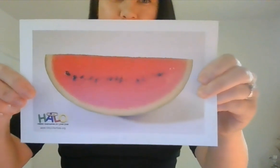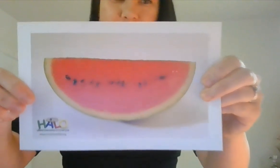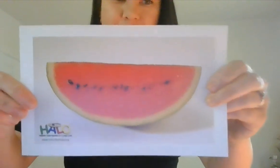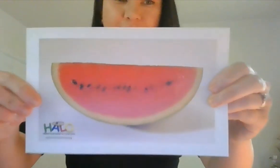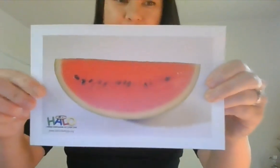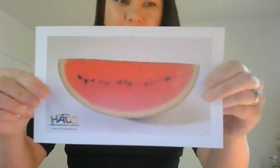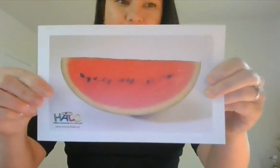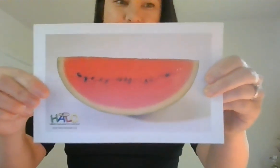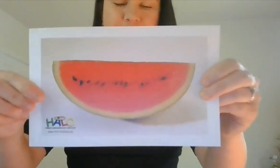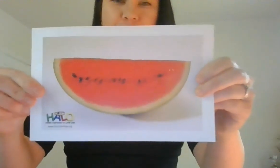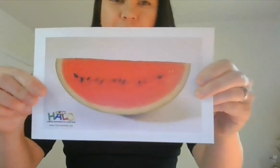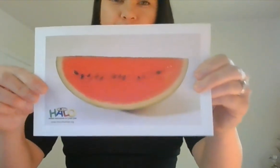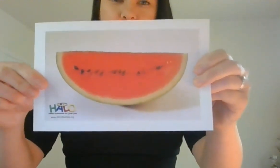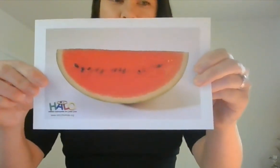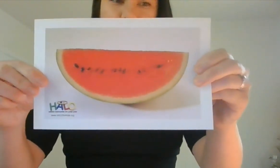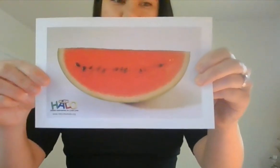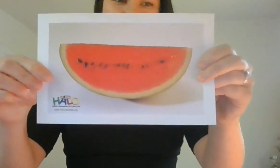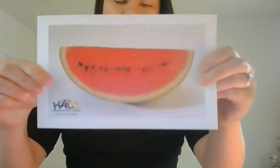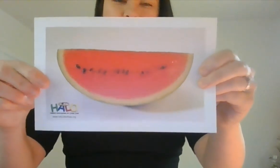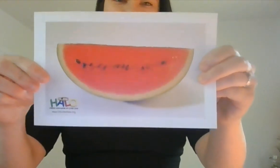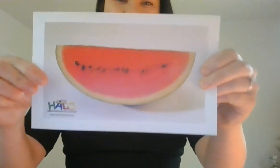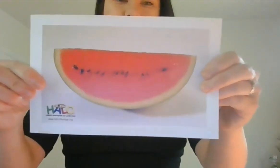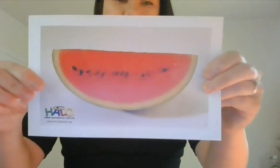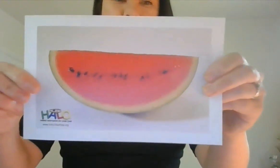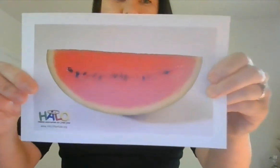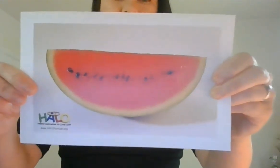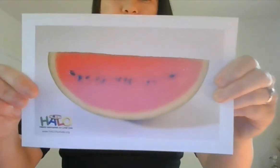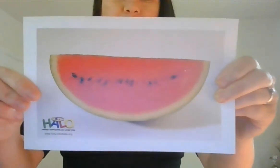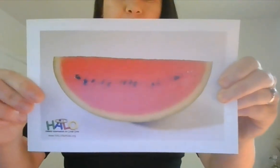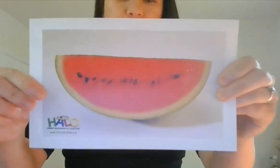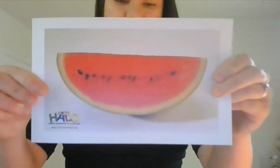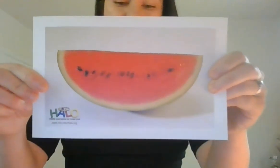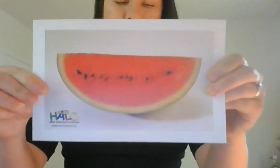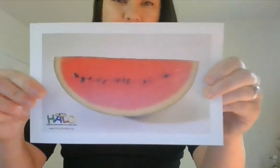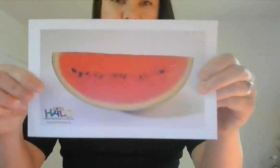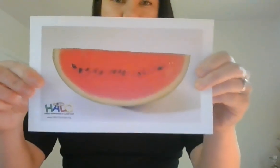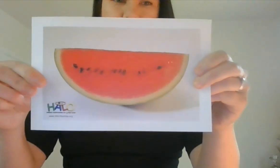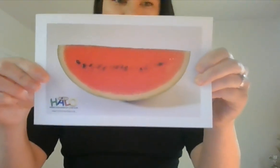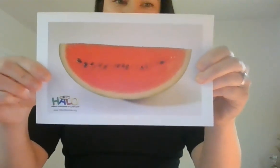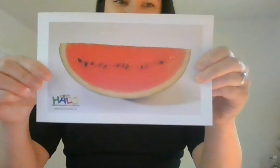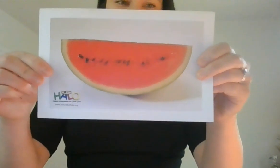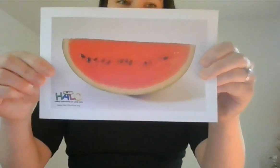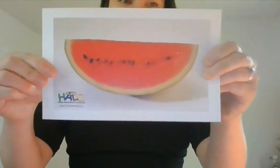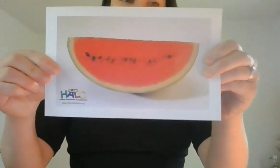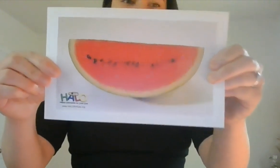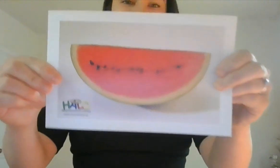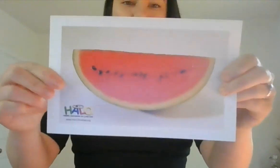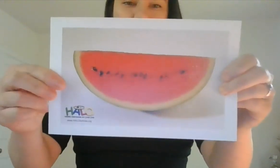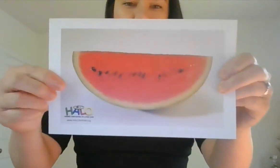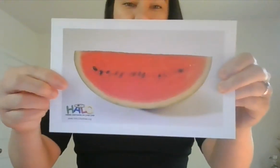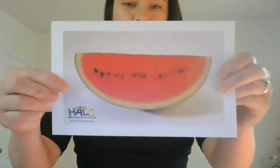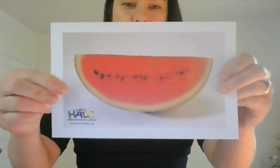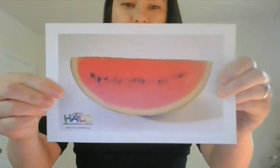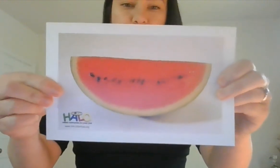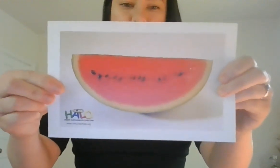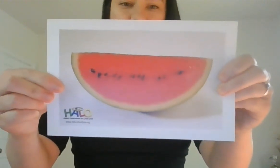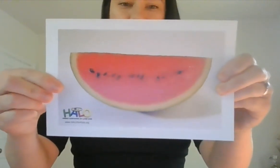Fruit is good for our bodies. It has lots of vitamins and gives us energy so that we can run and play.